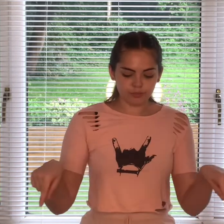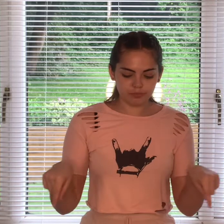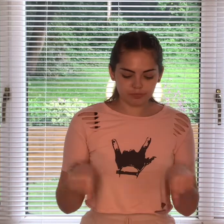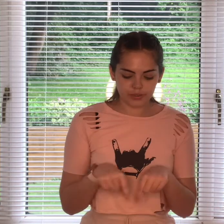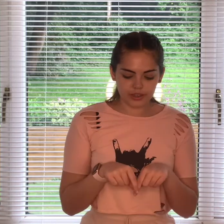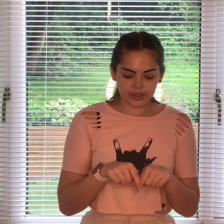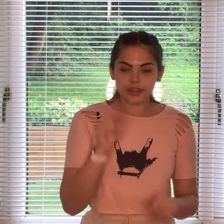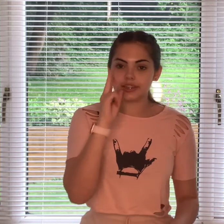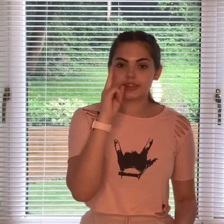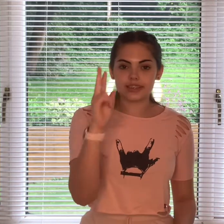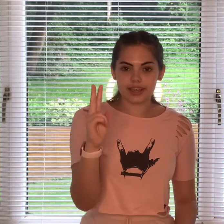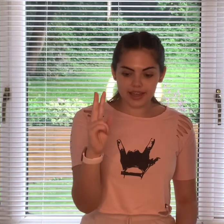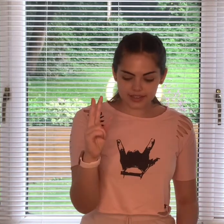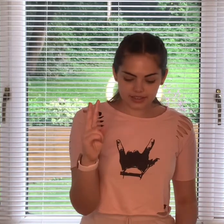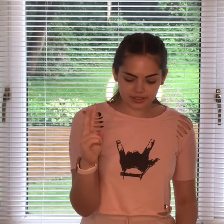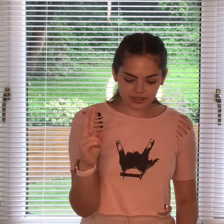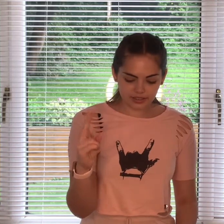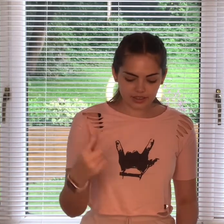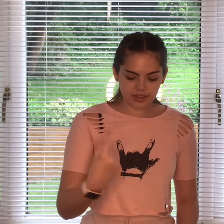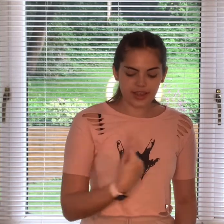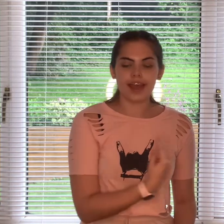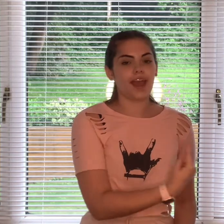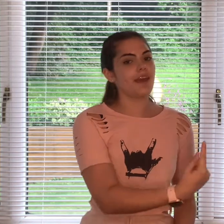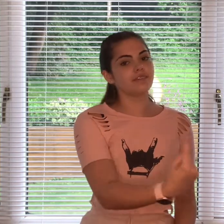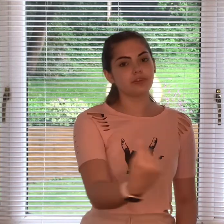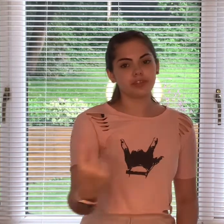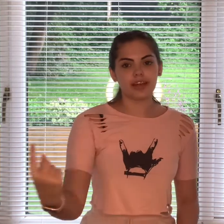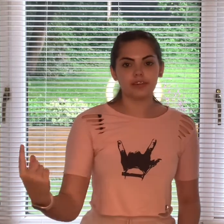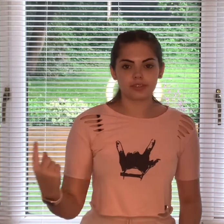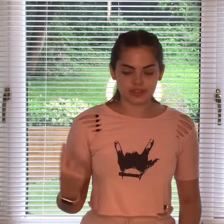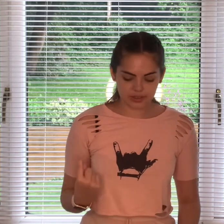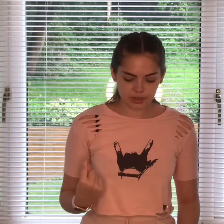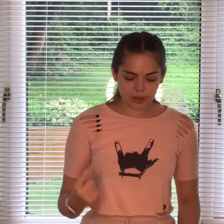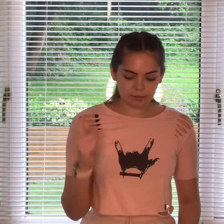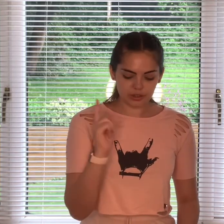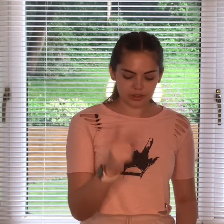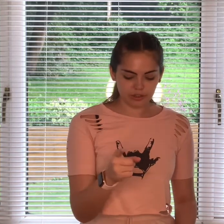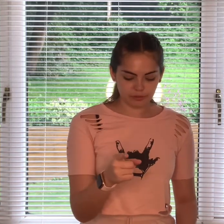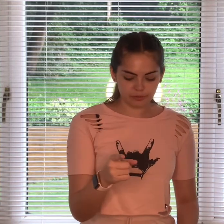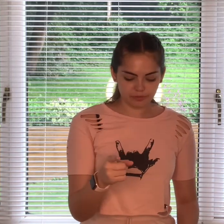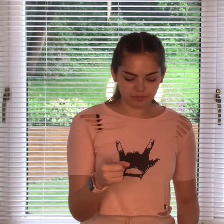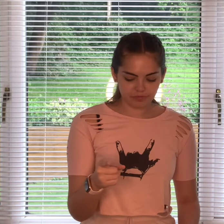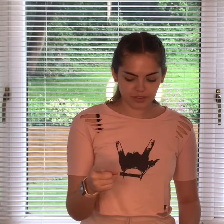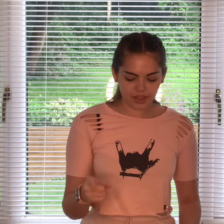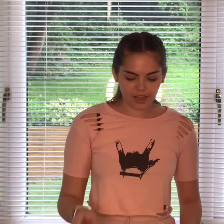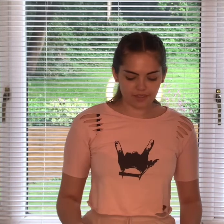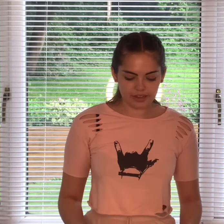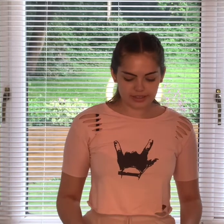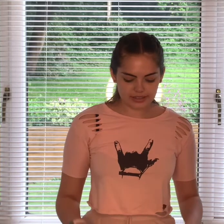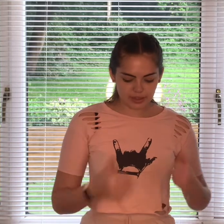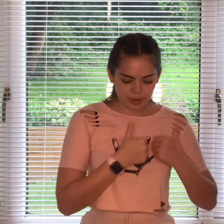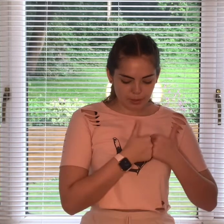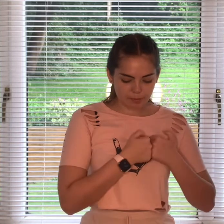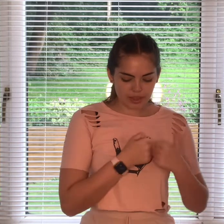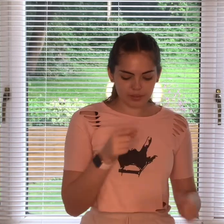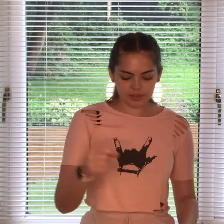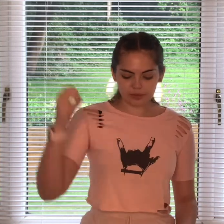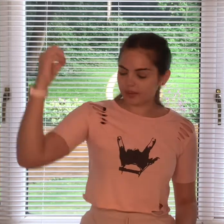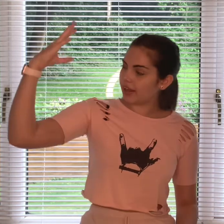can see it everyone else but you and then it's baby you light